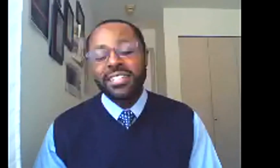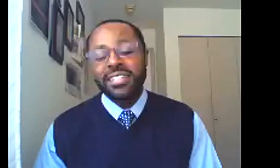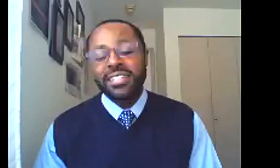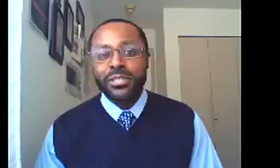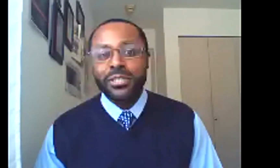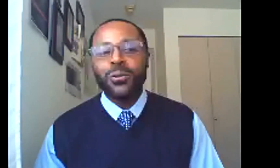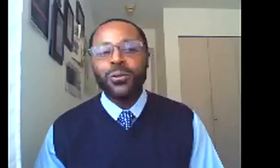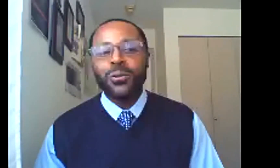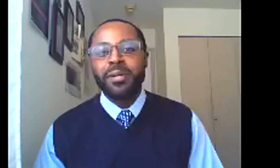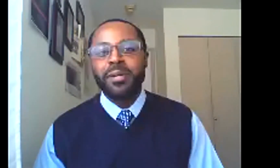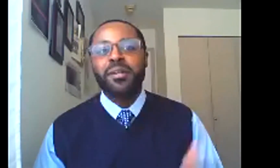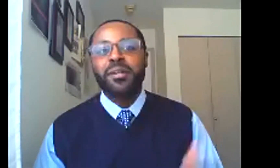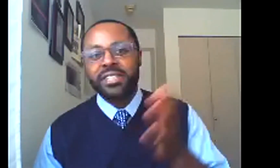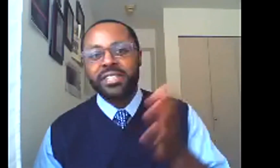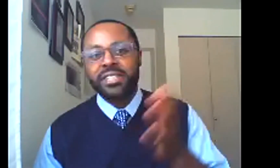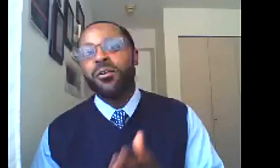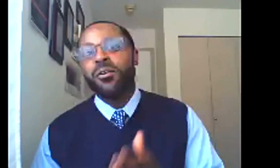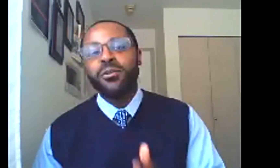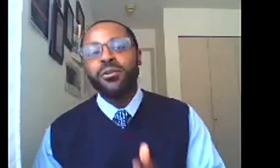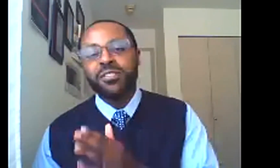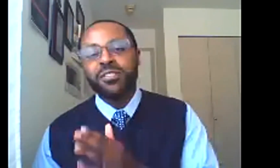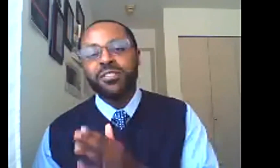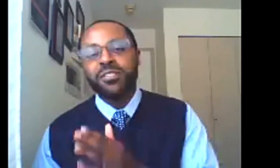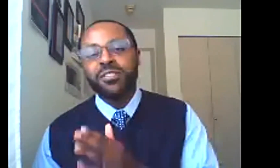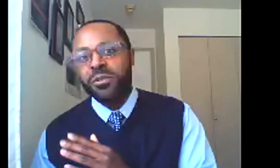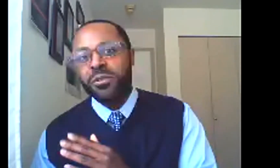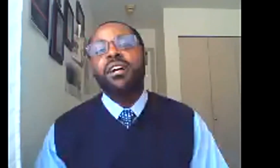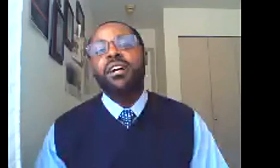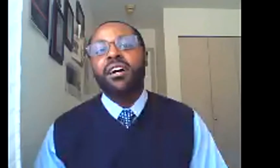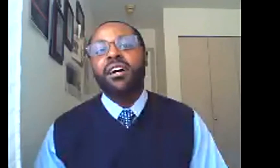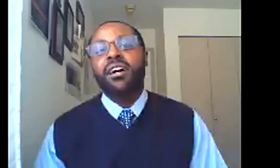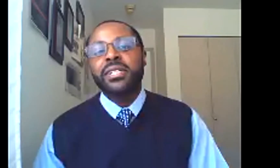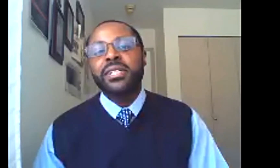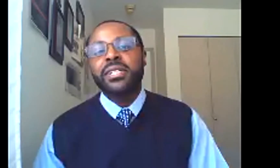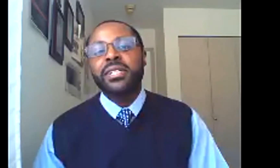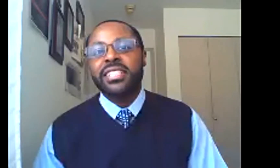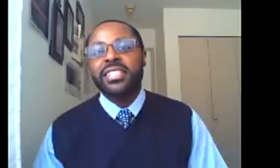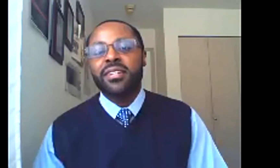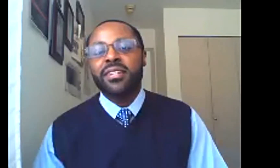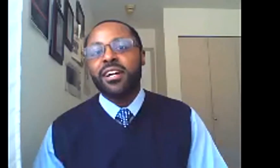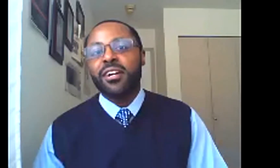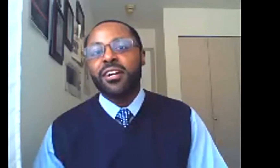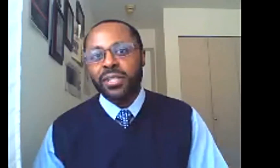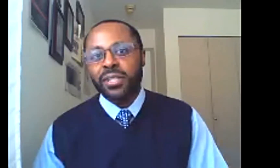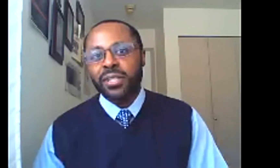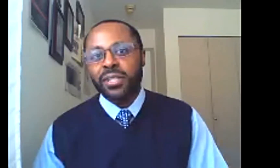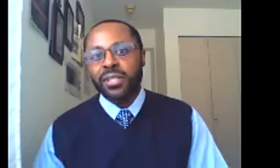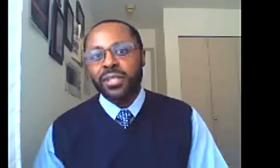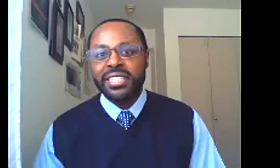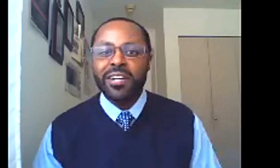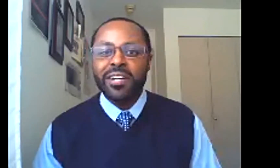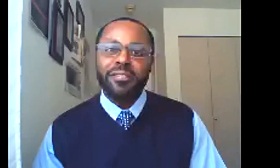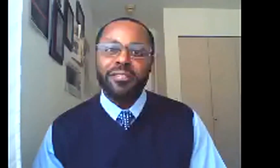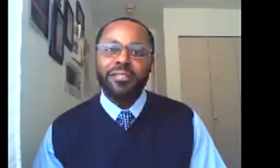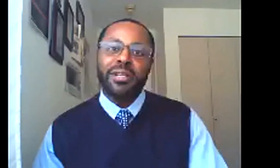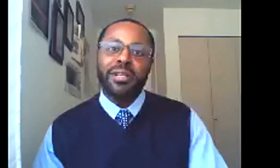recent, from a perspective, post-Civil War, uh, demonization and, uh, criminalization